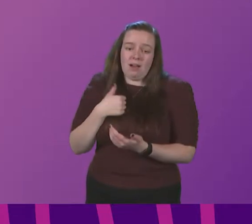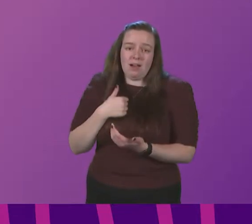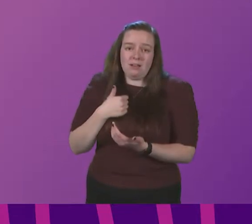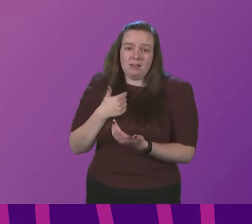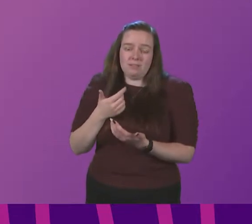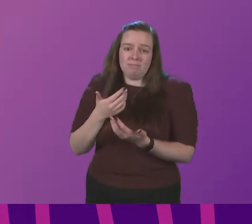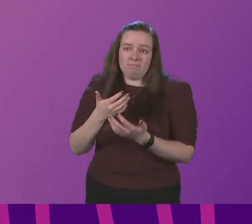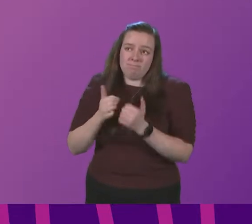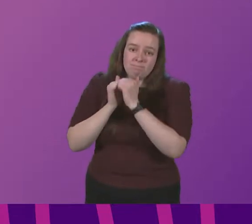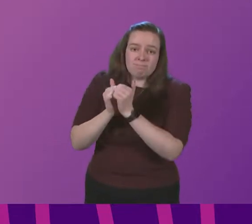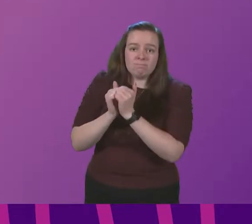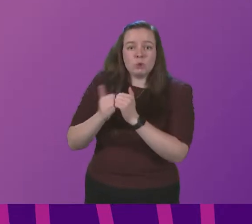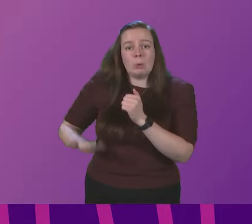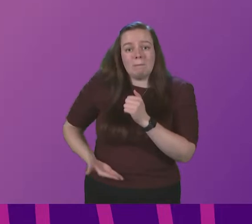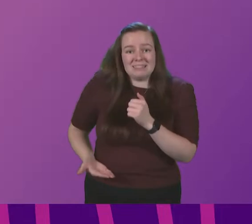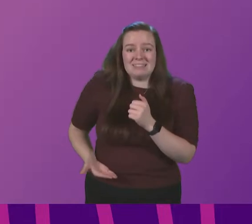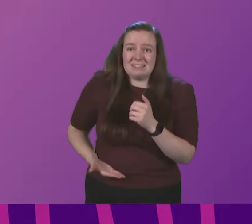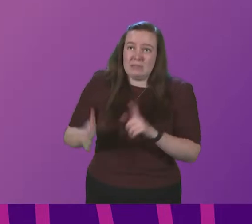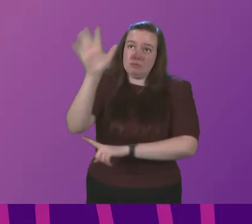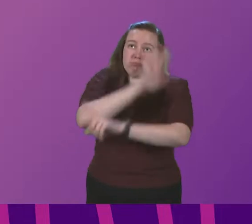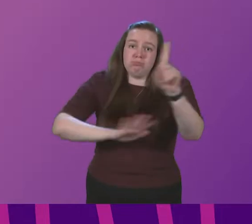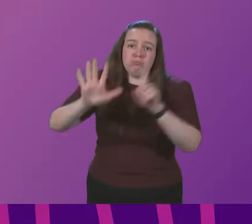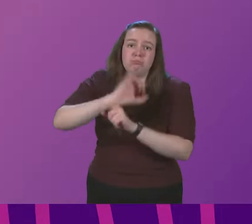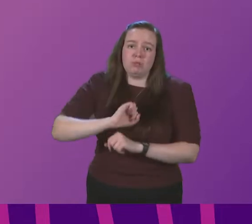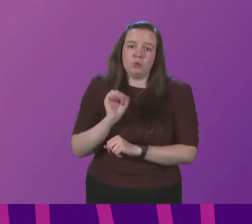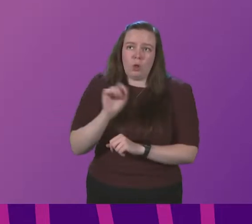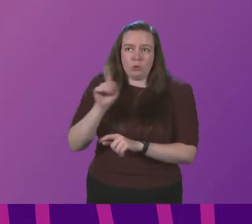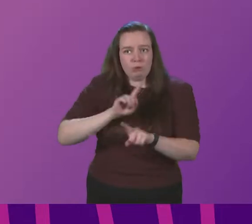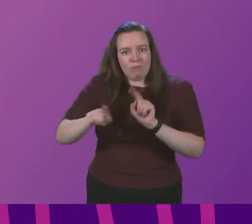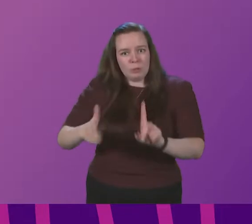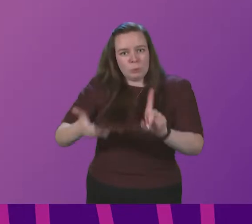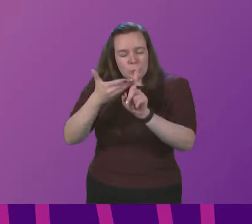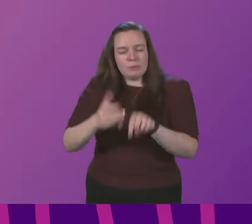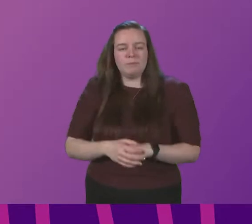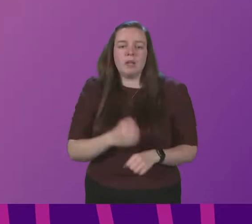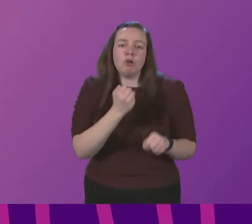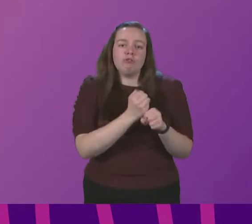give my appreciation to businesses the length and breadth of the country who are seeking to do that thank